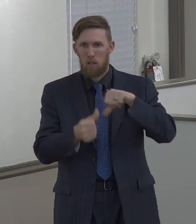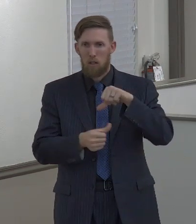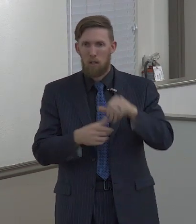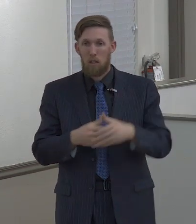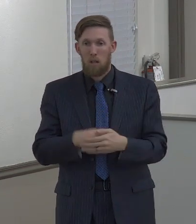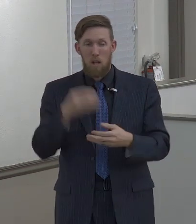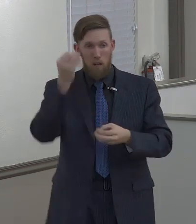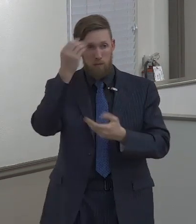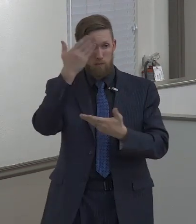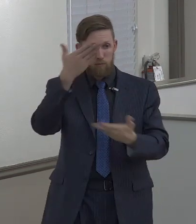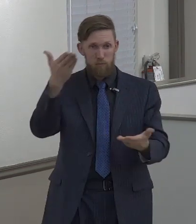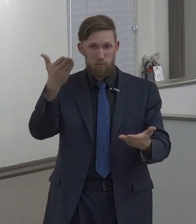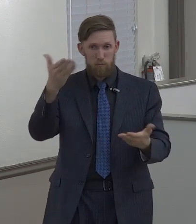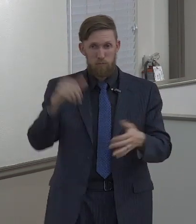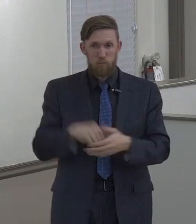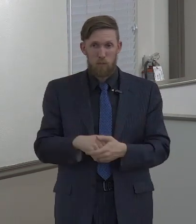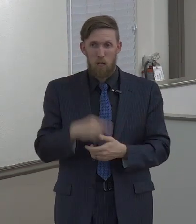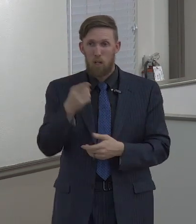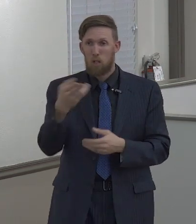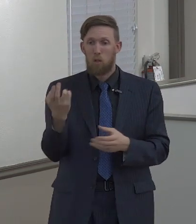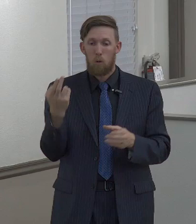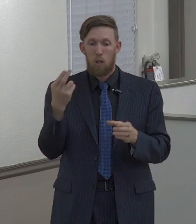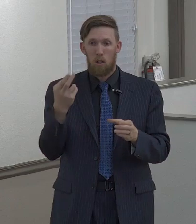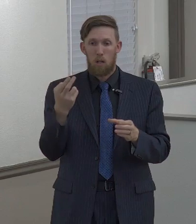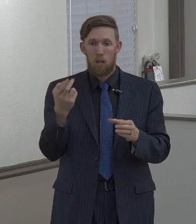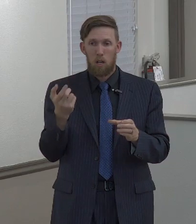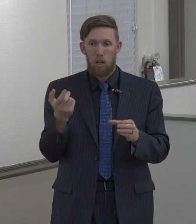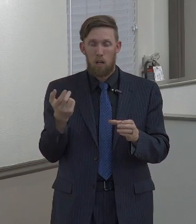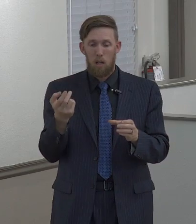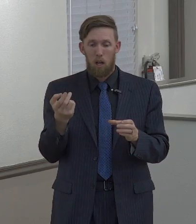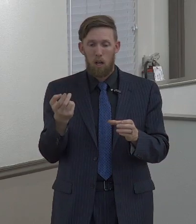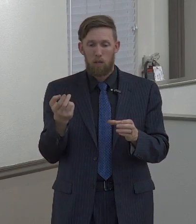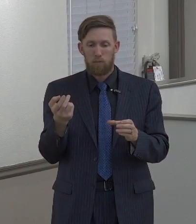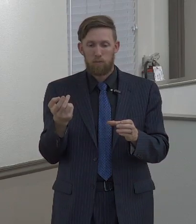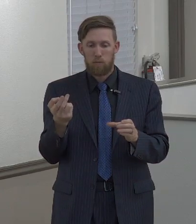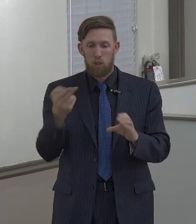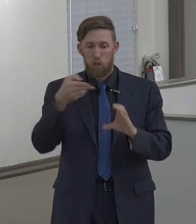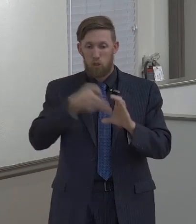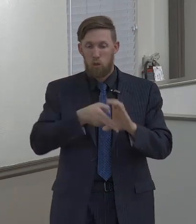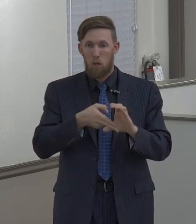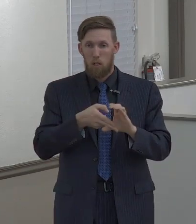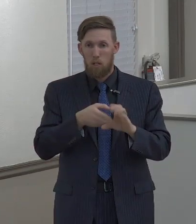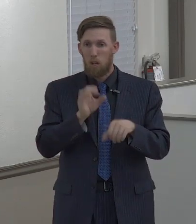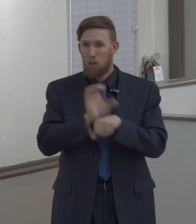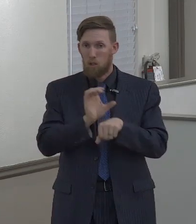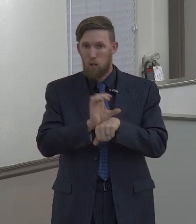You joined an imperfect church full of imperfect people.